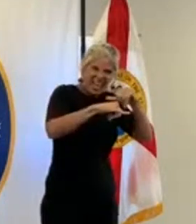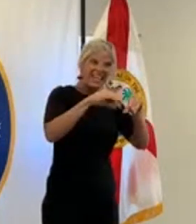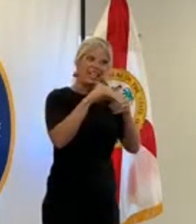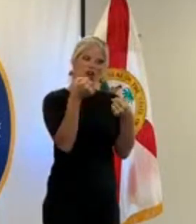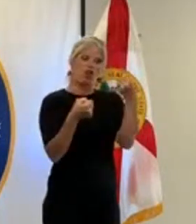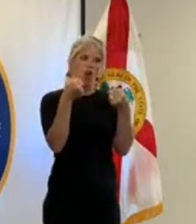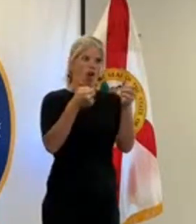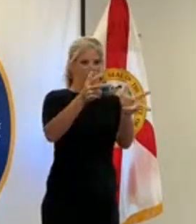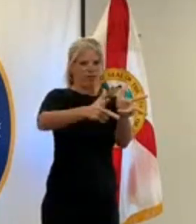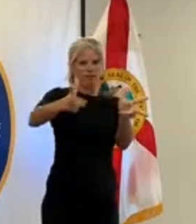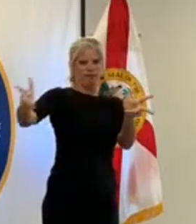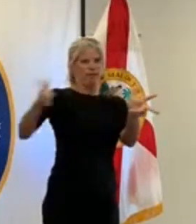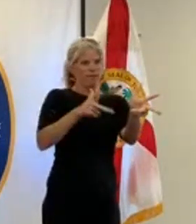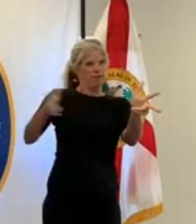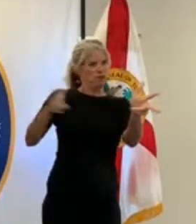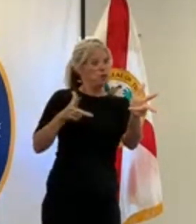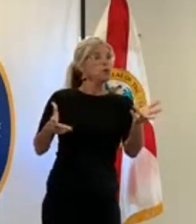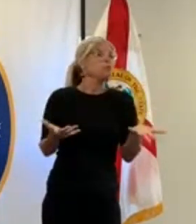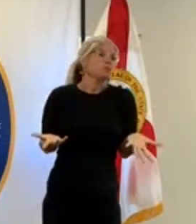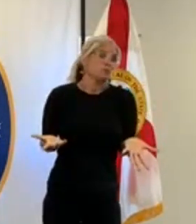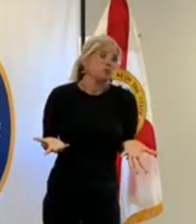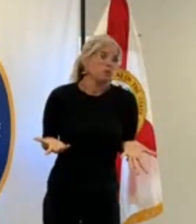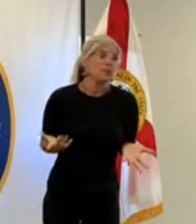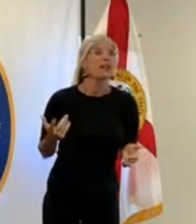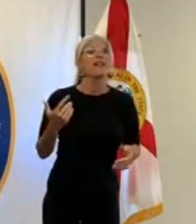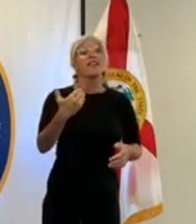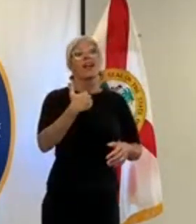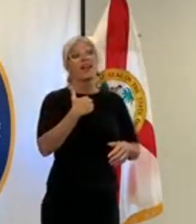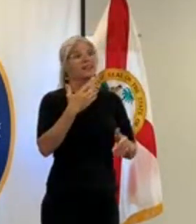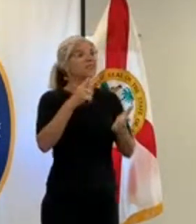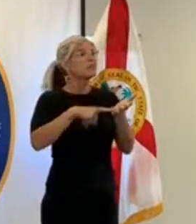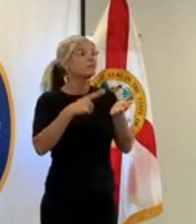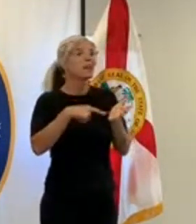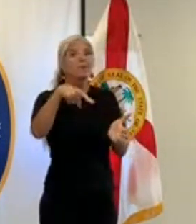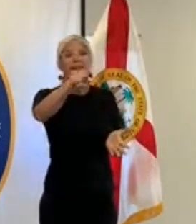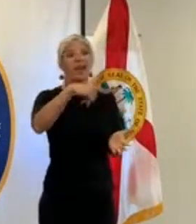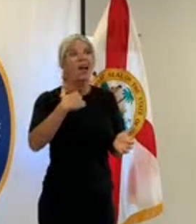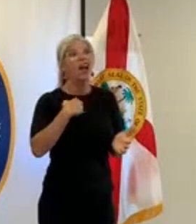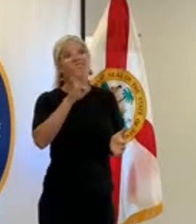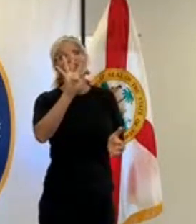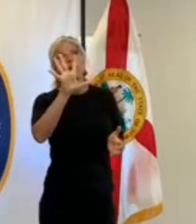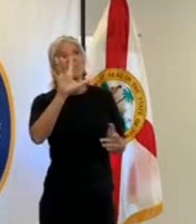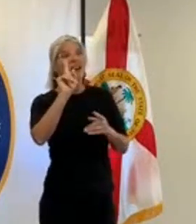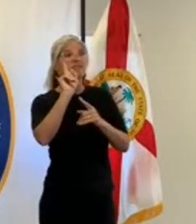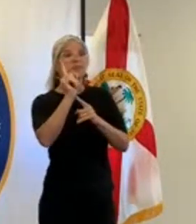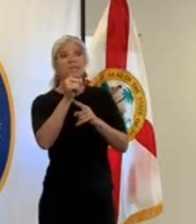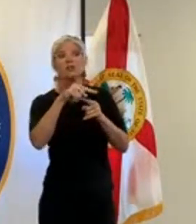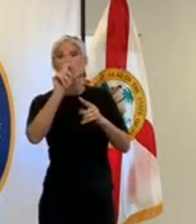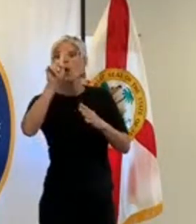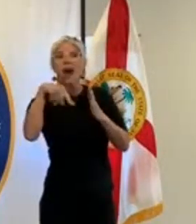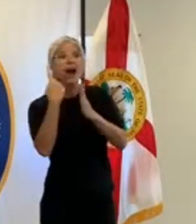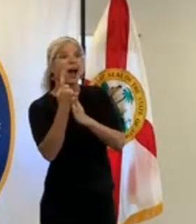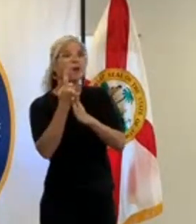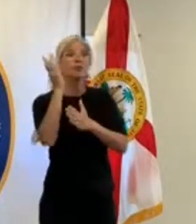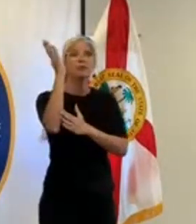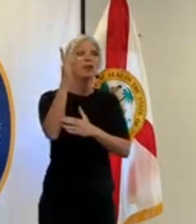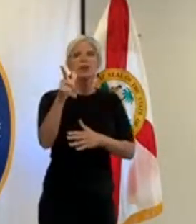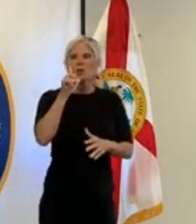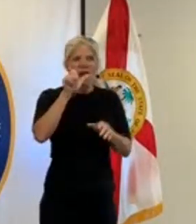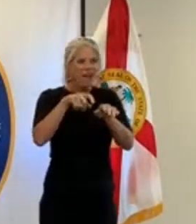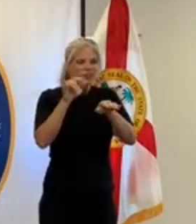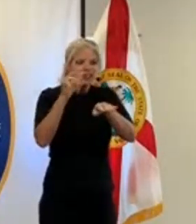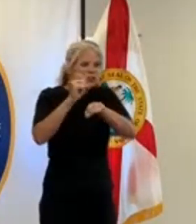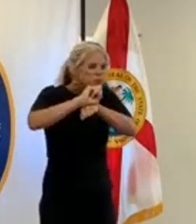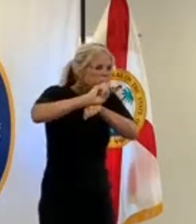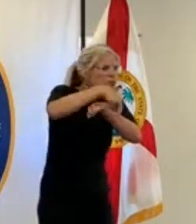think uh no no longer about 45 minutes to an hour so that no one needs to use the facilities or get out of their car uh and then they can